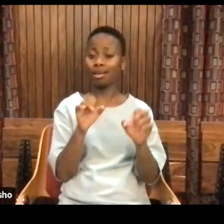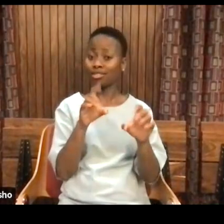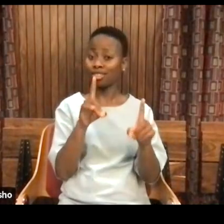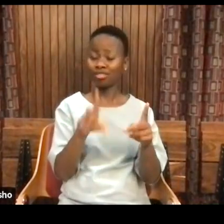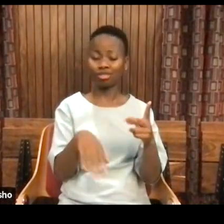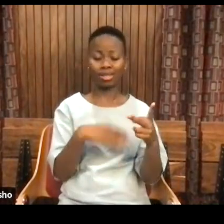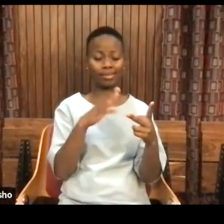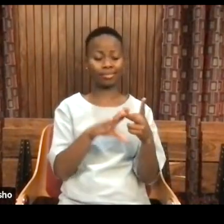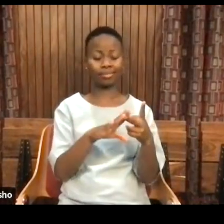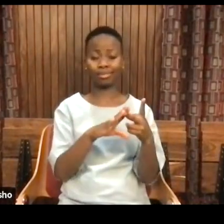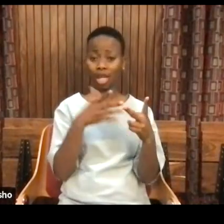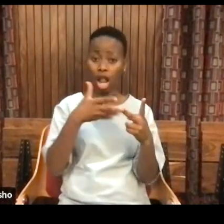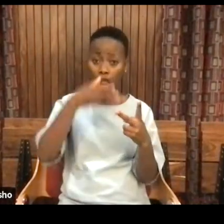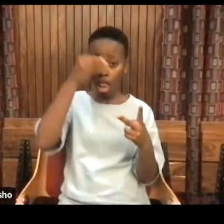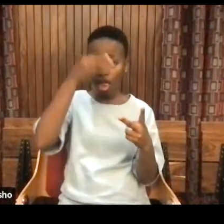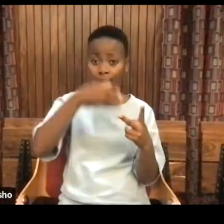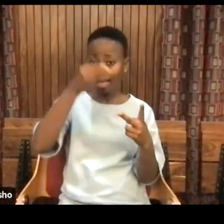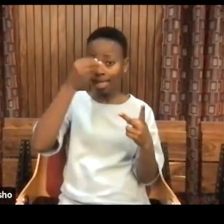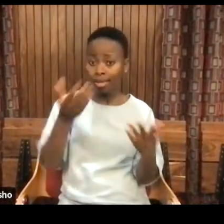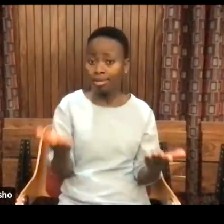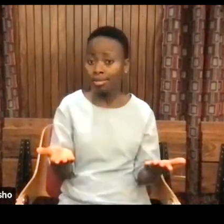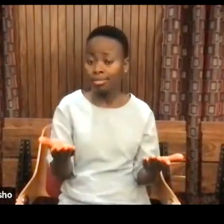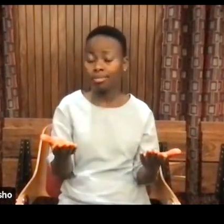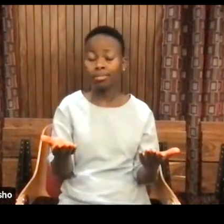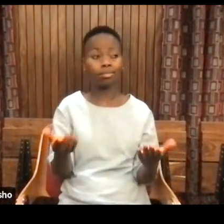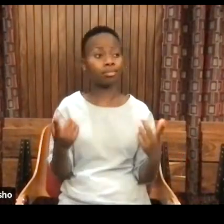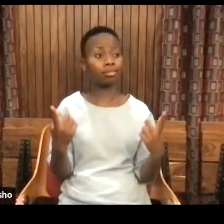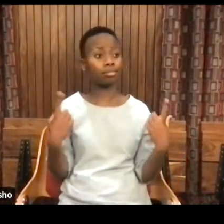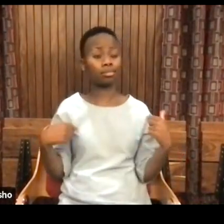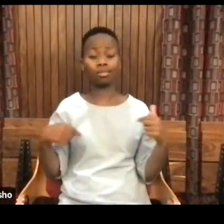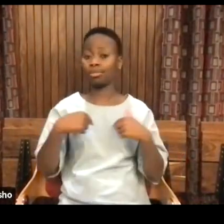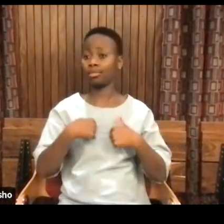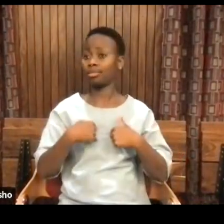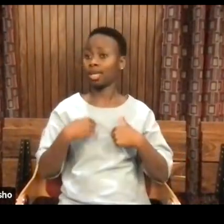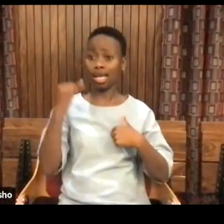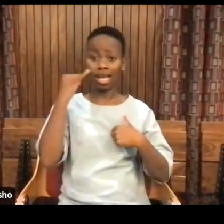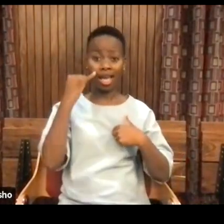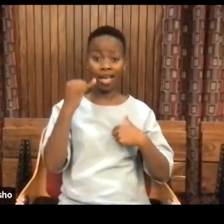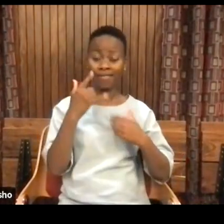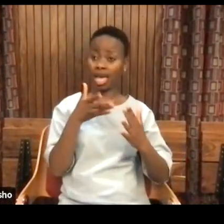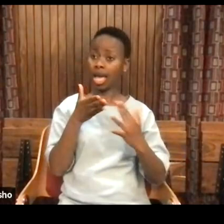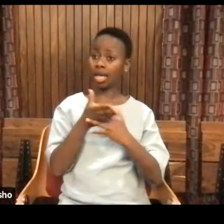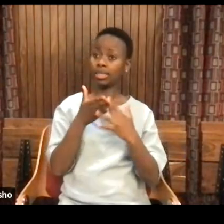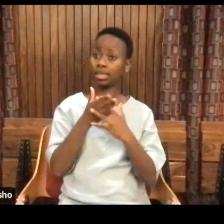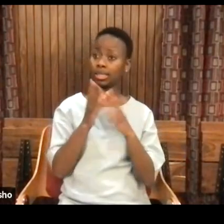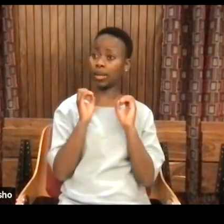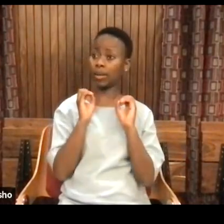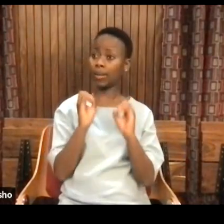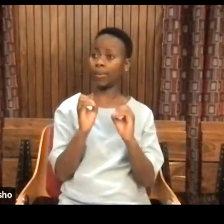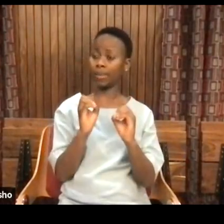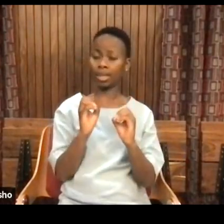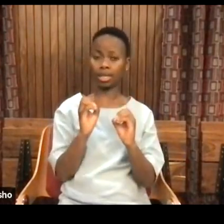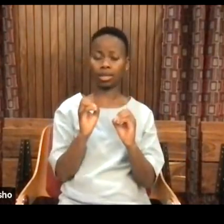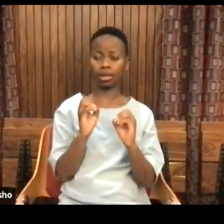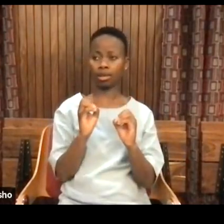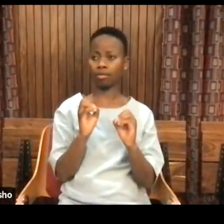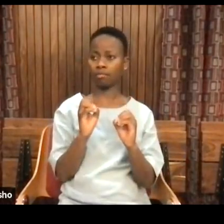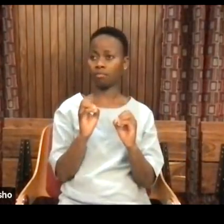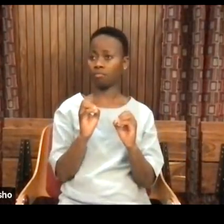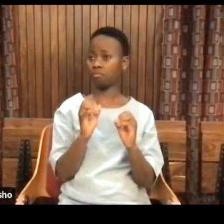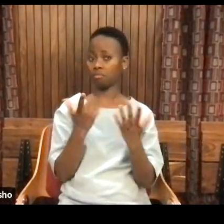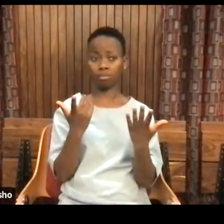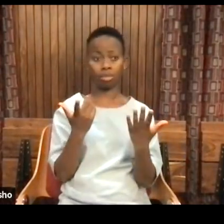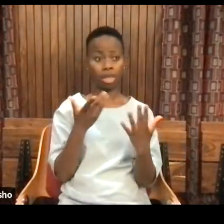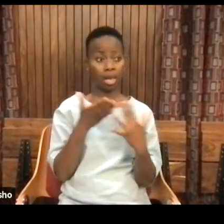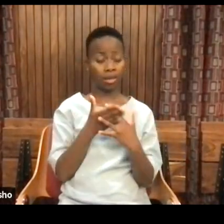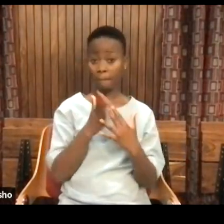learning. In fact, our species, if we don't have access to what enables us to live livable